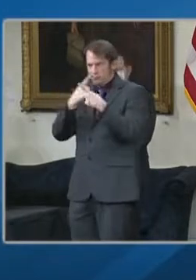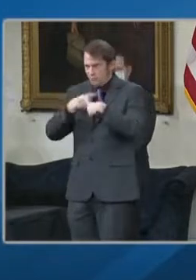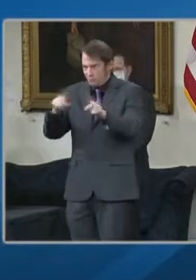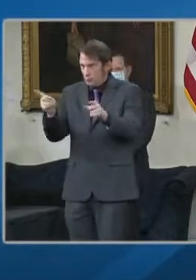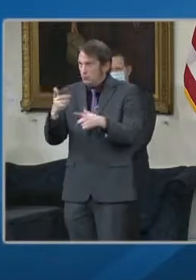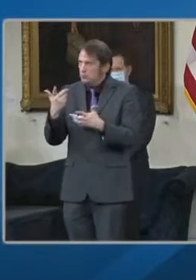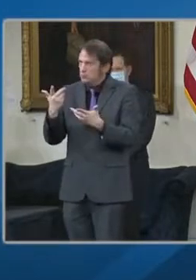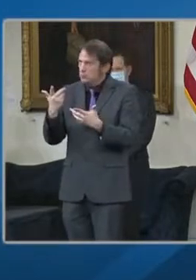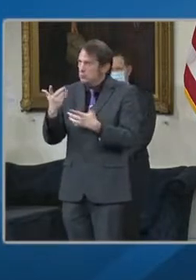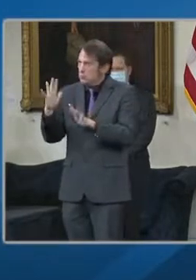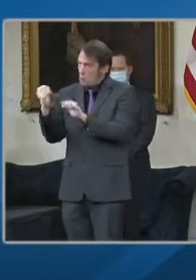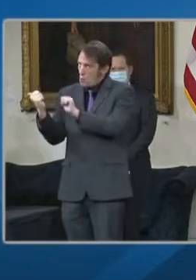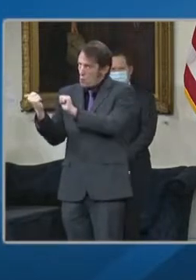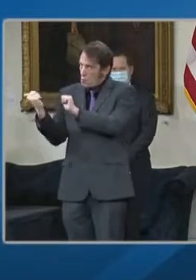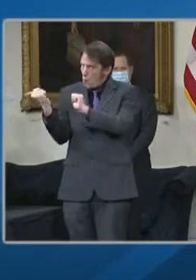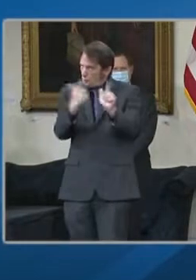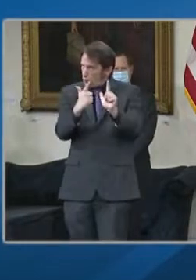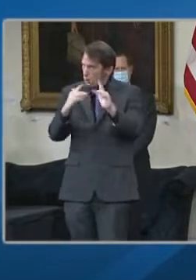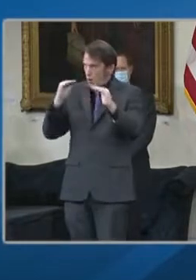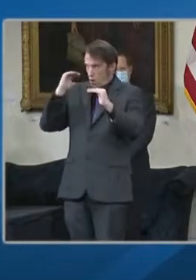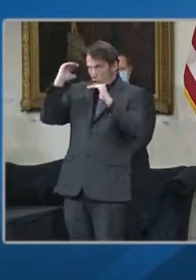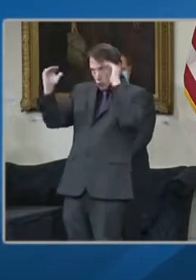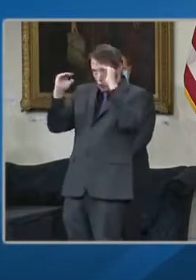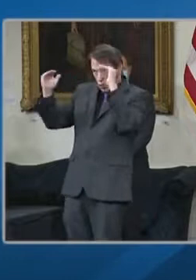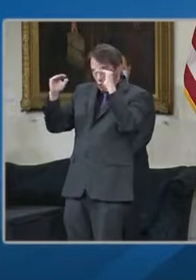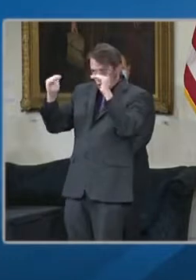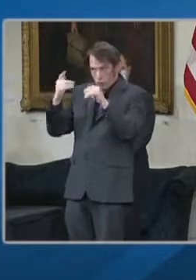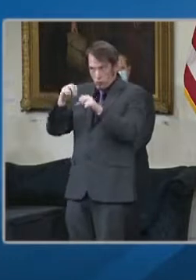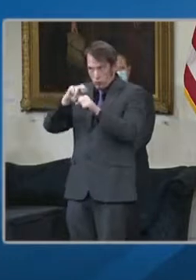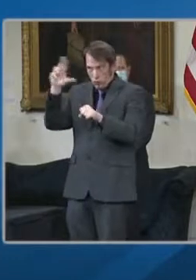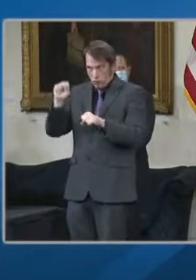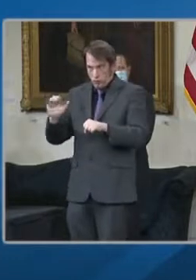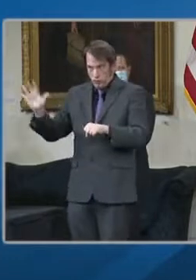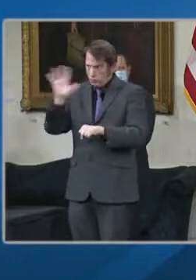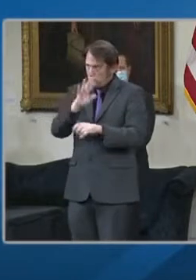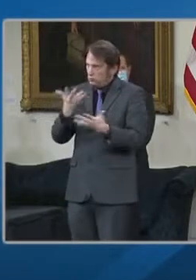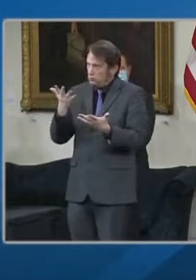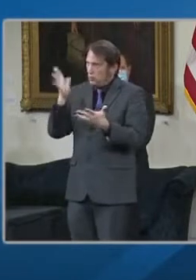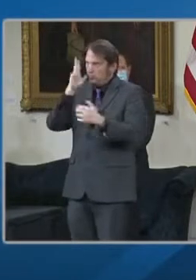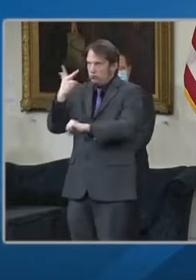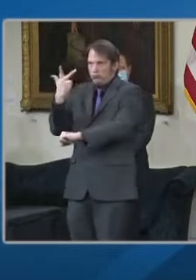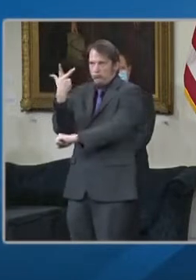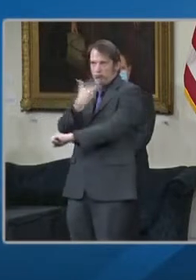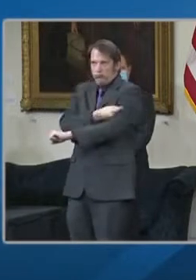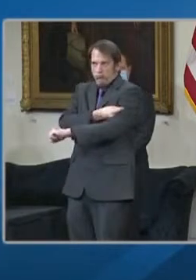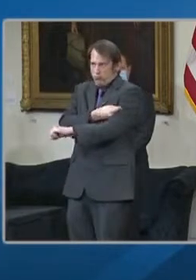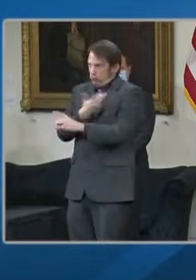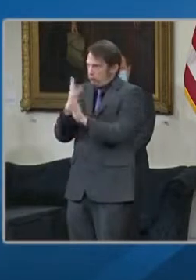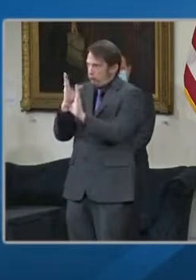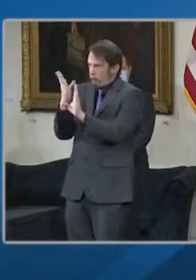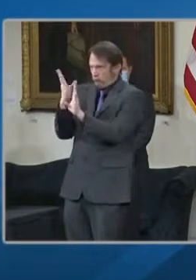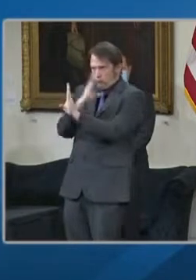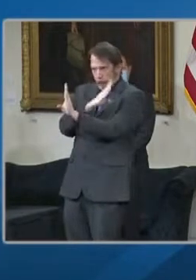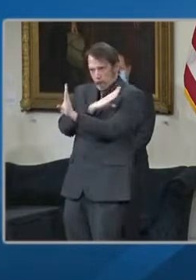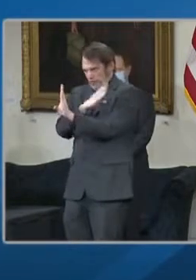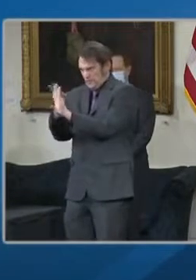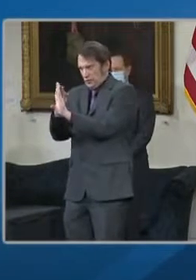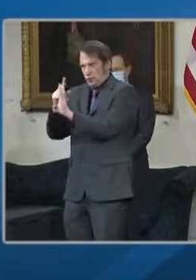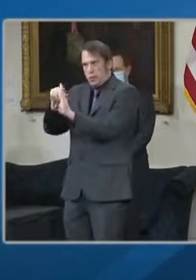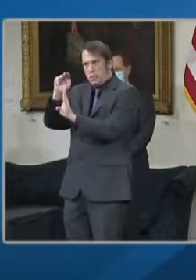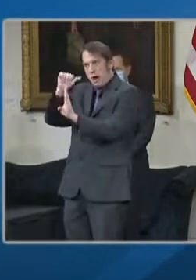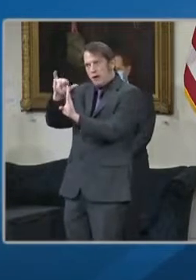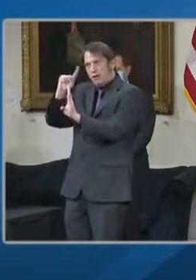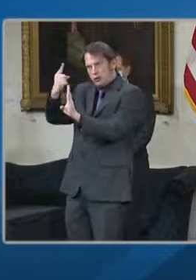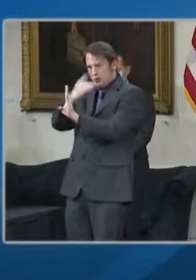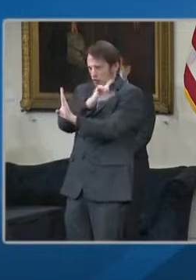for the COVID-19 vaccine no later than May 1st. Earlier this week, we had a meeting with the White House Coronavirus